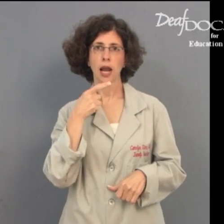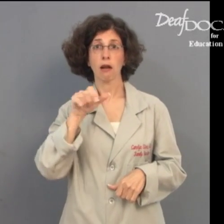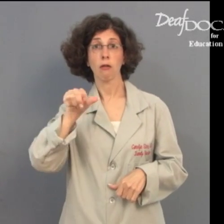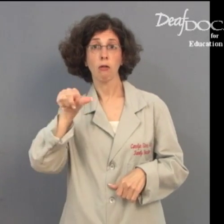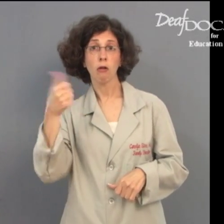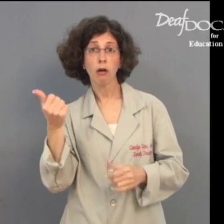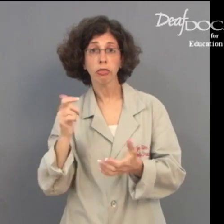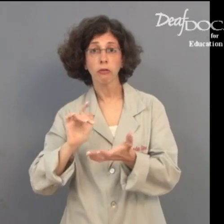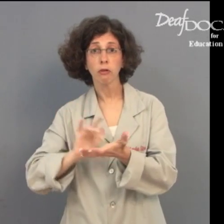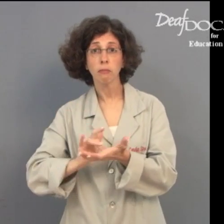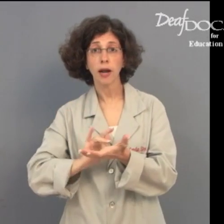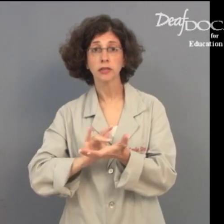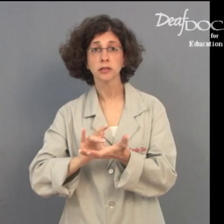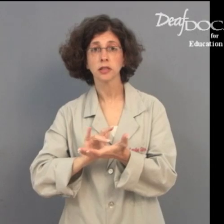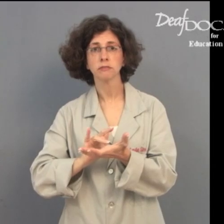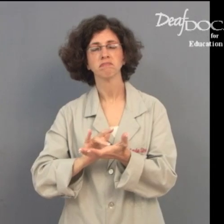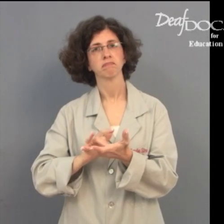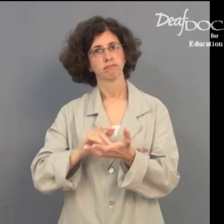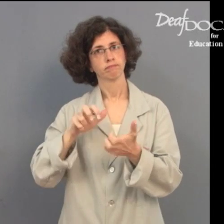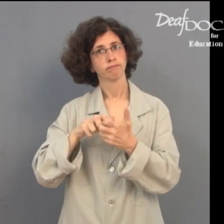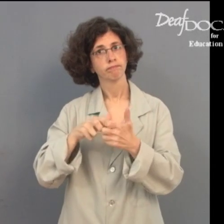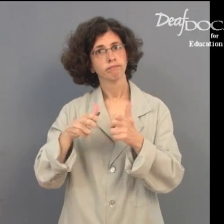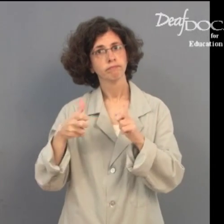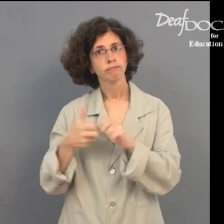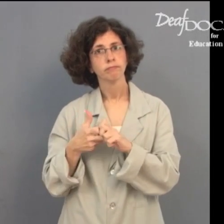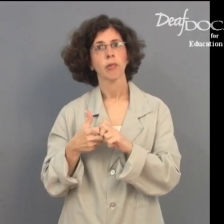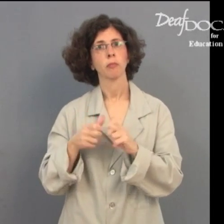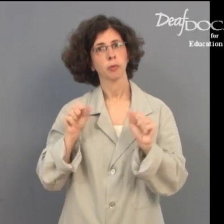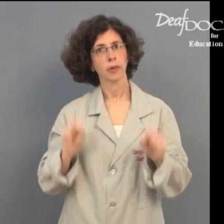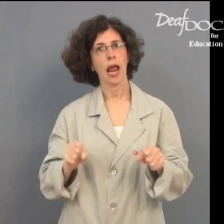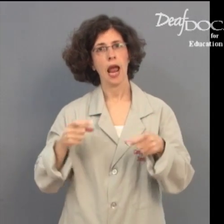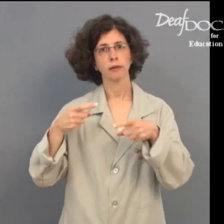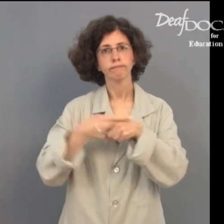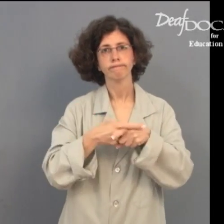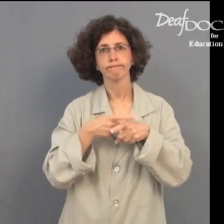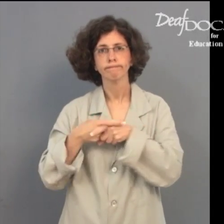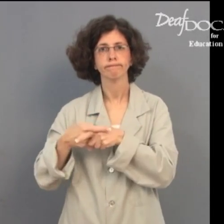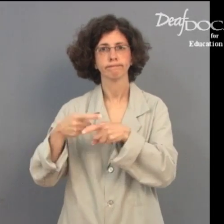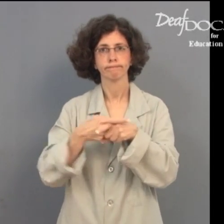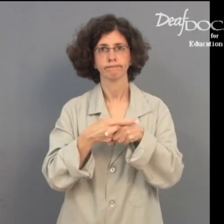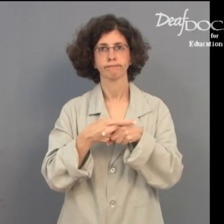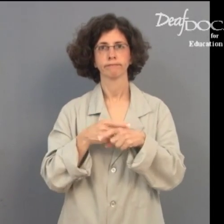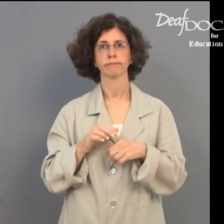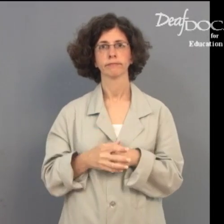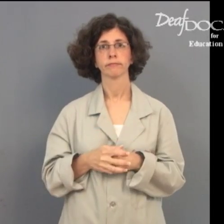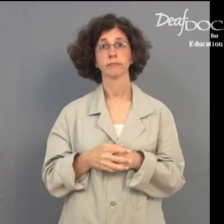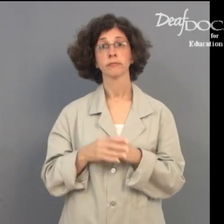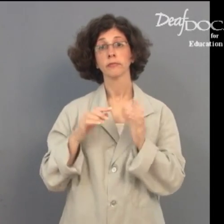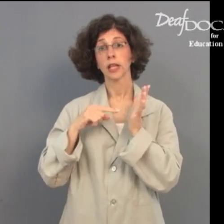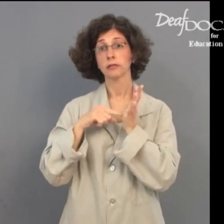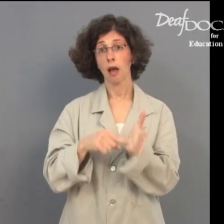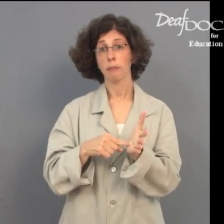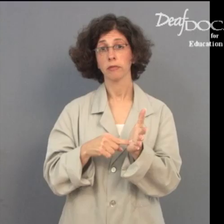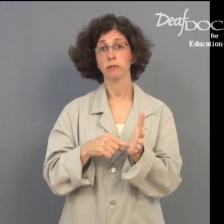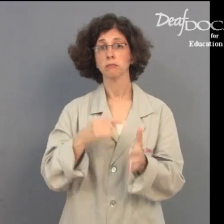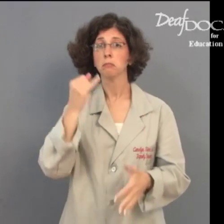the Ibuprofen can affect how other drugs work in your body. For example,